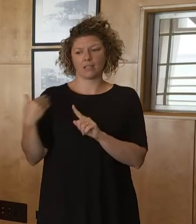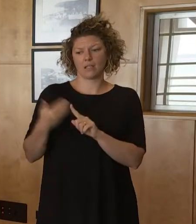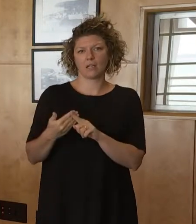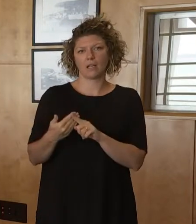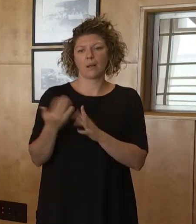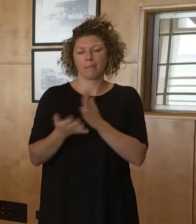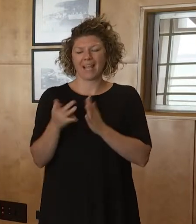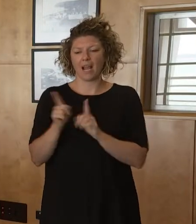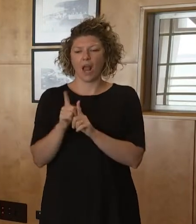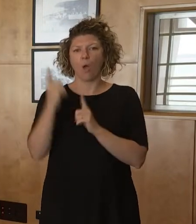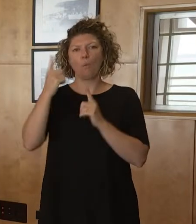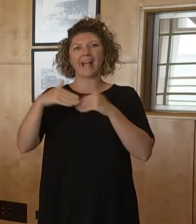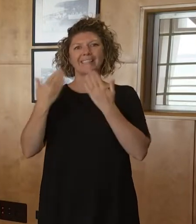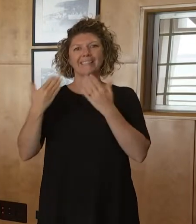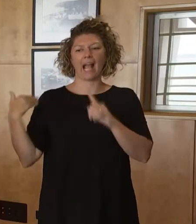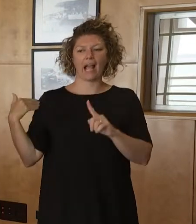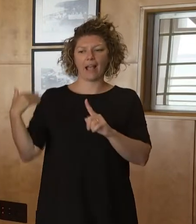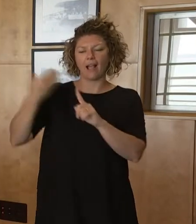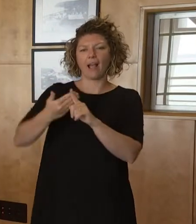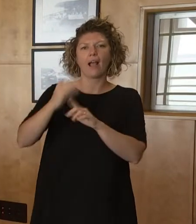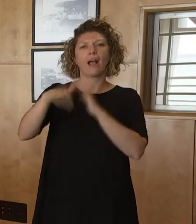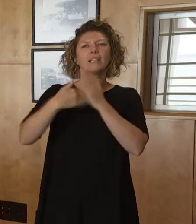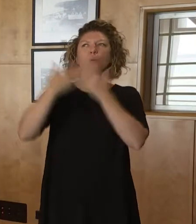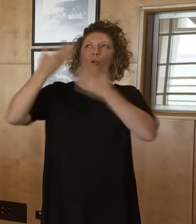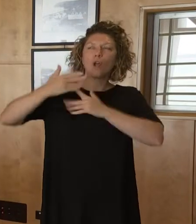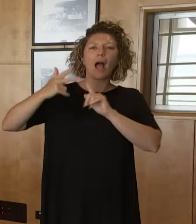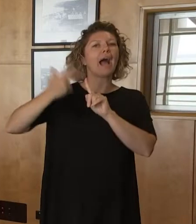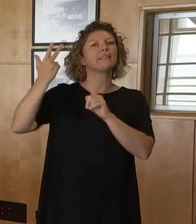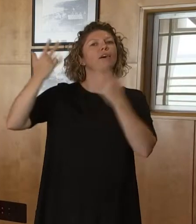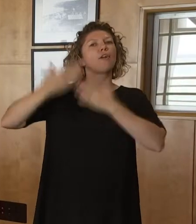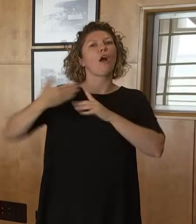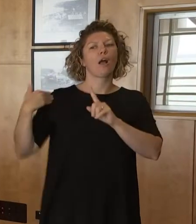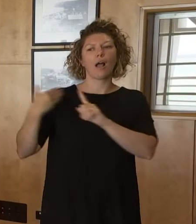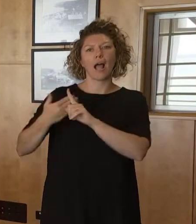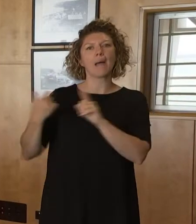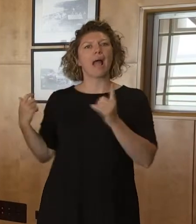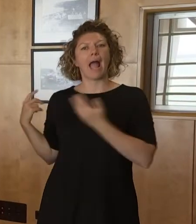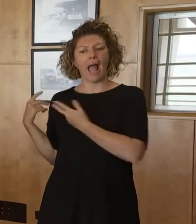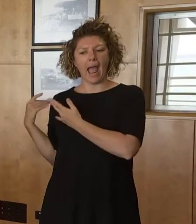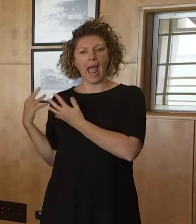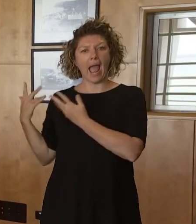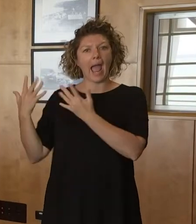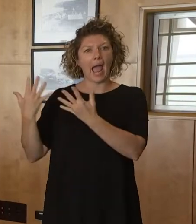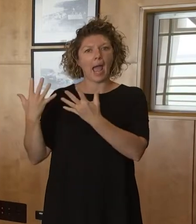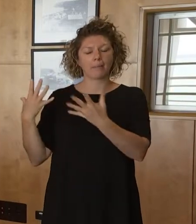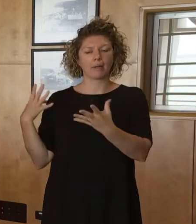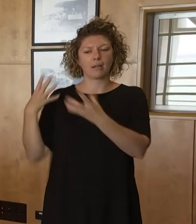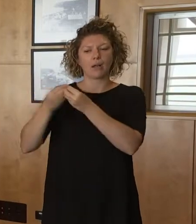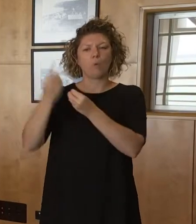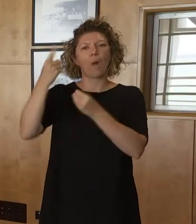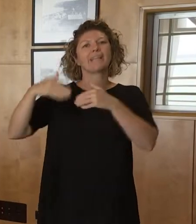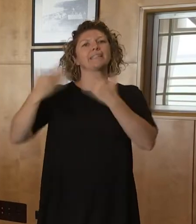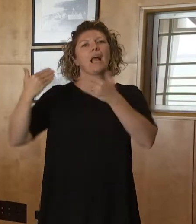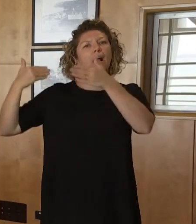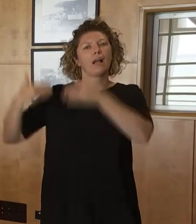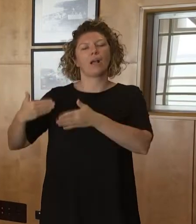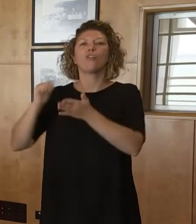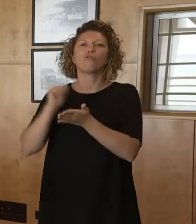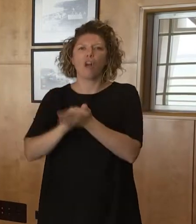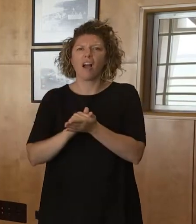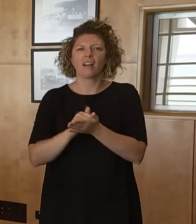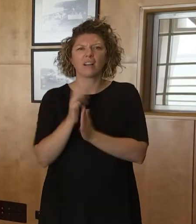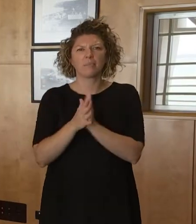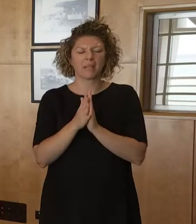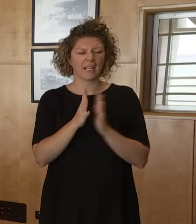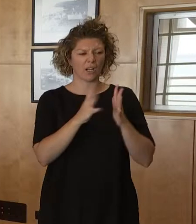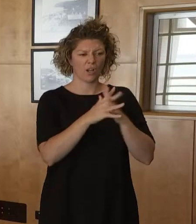So as soon as the laboratory test is resulted, that accounts for that day's figure. So you are correct. Someone has